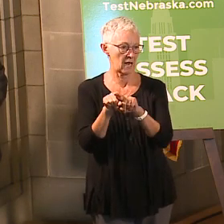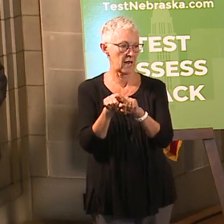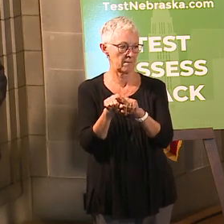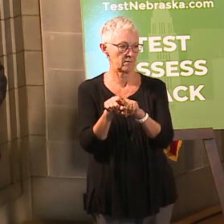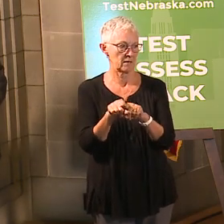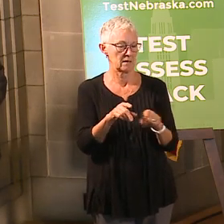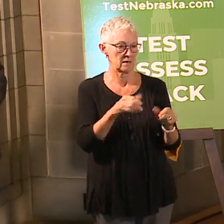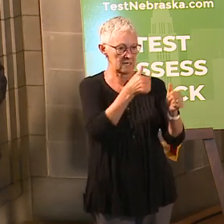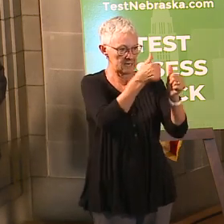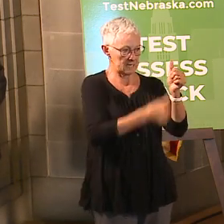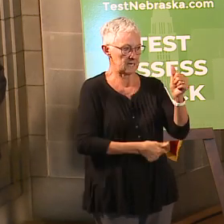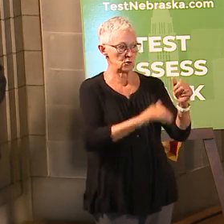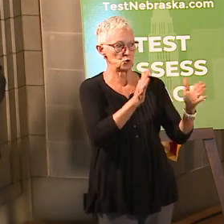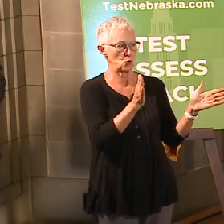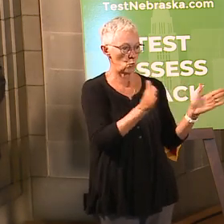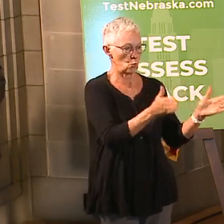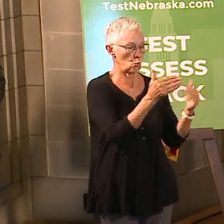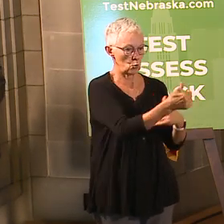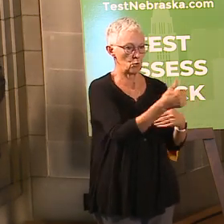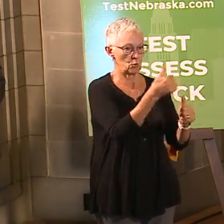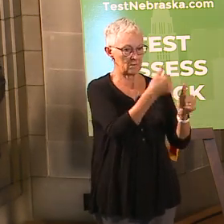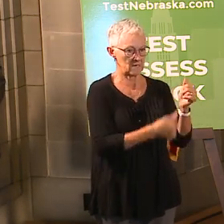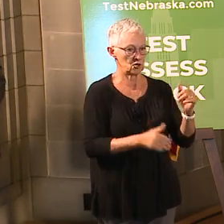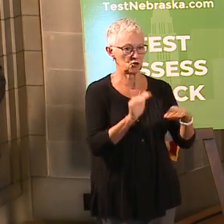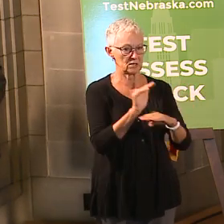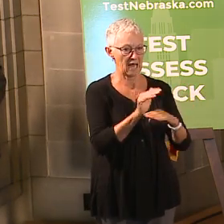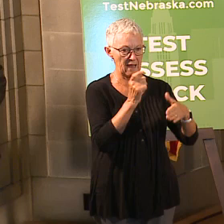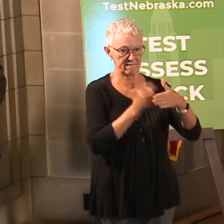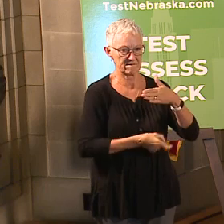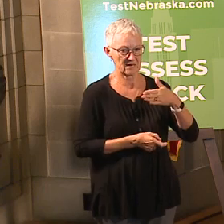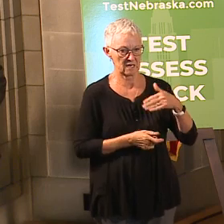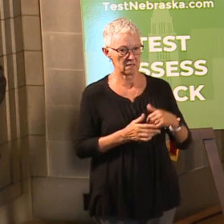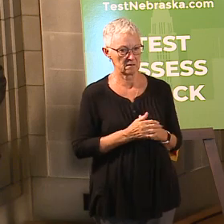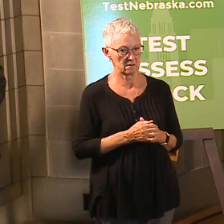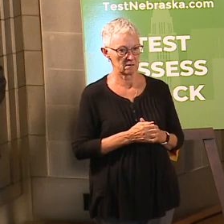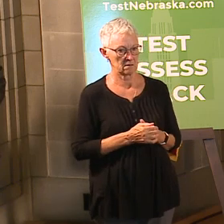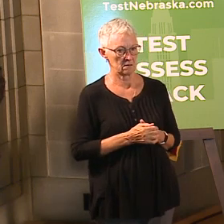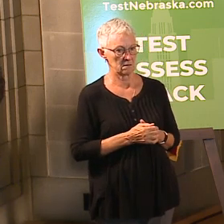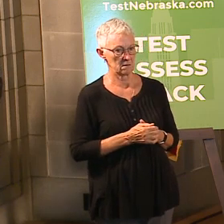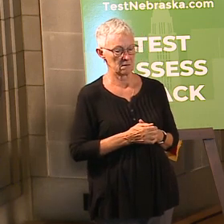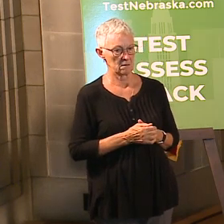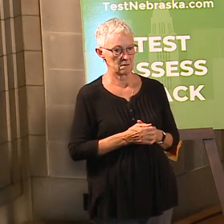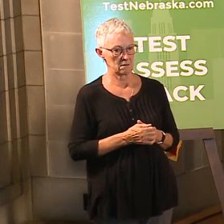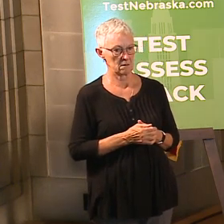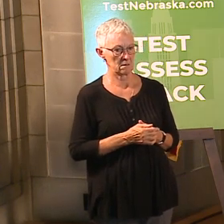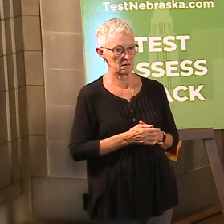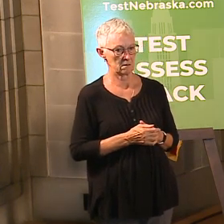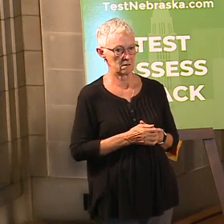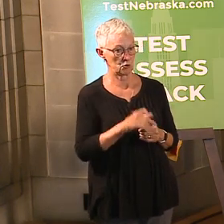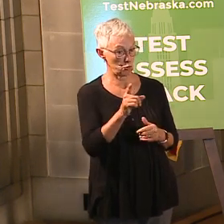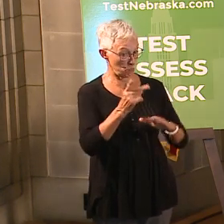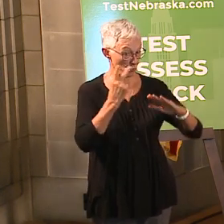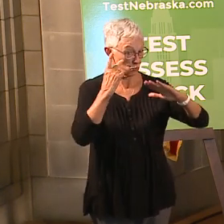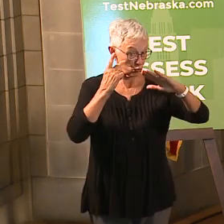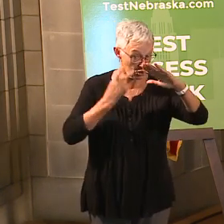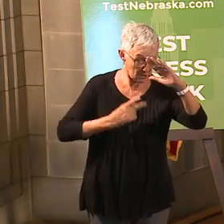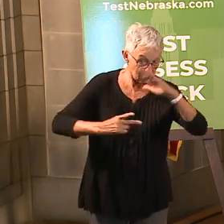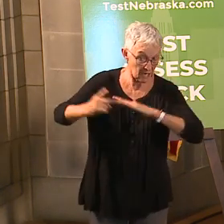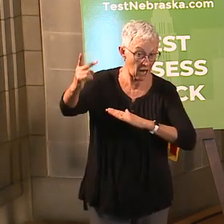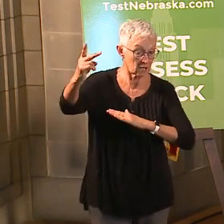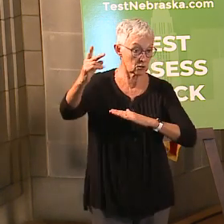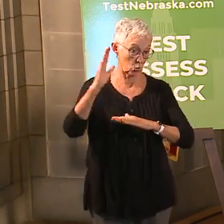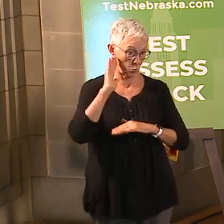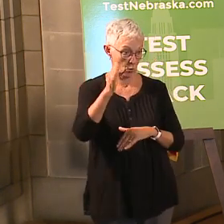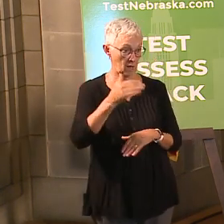per room, per night fee. Are there projections? mean, there are 10 times in the